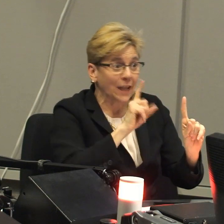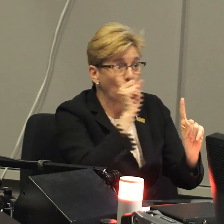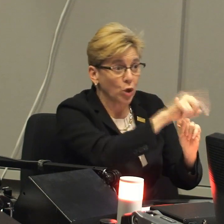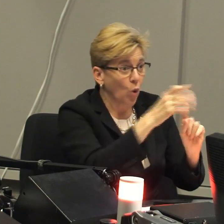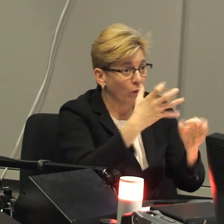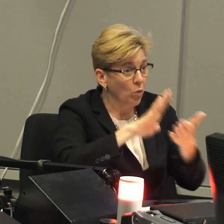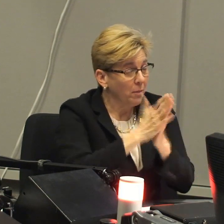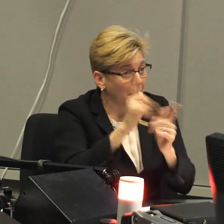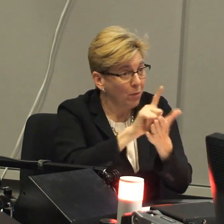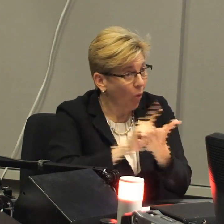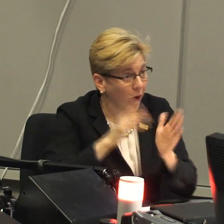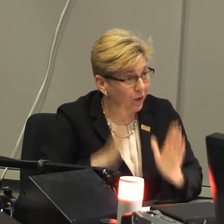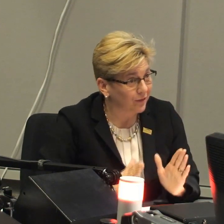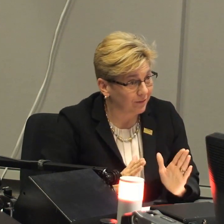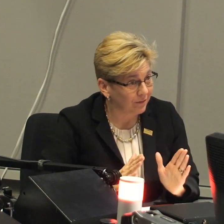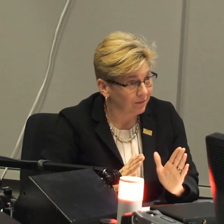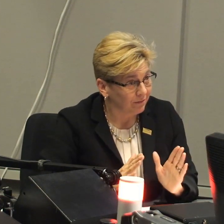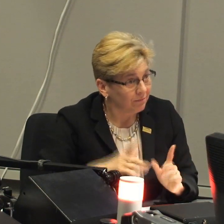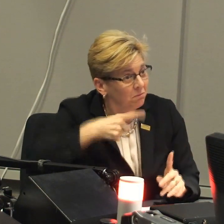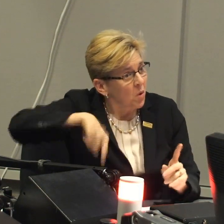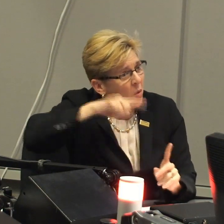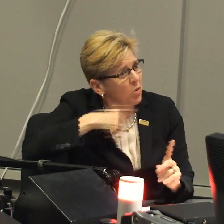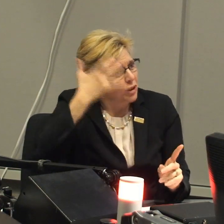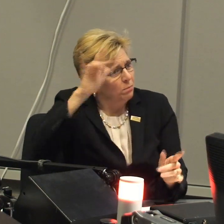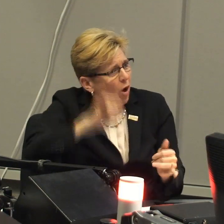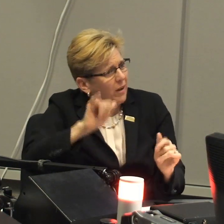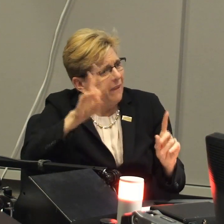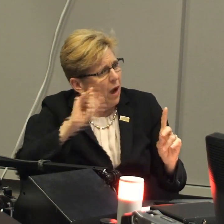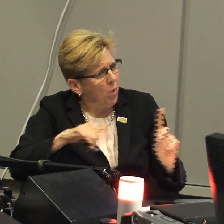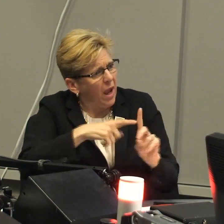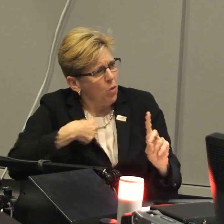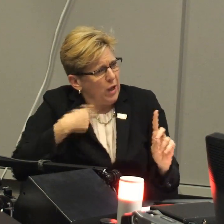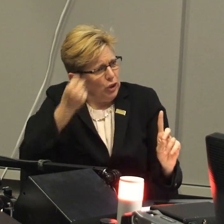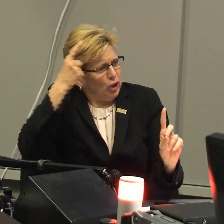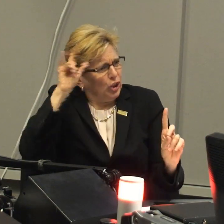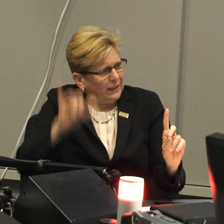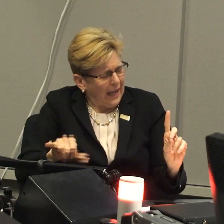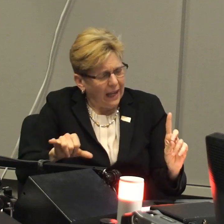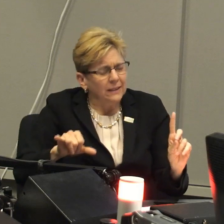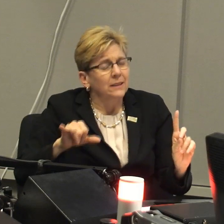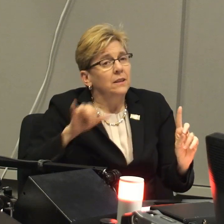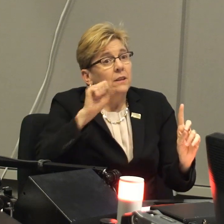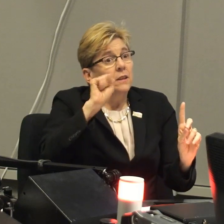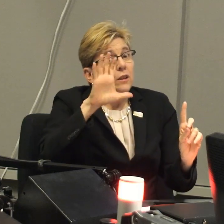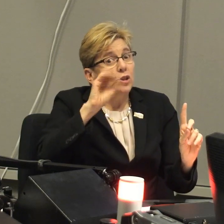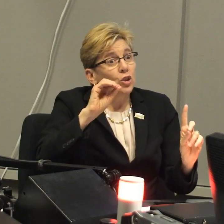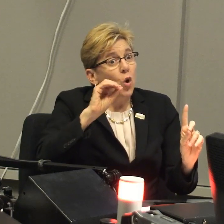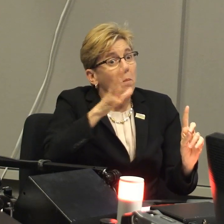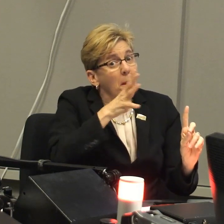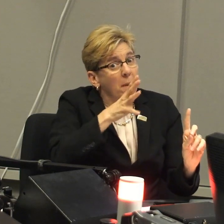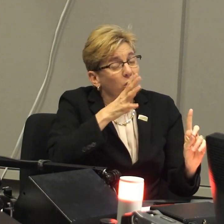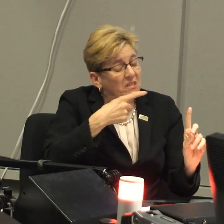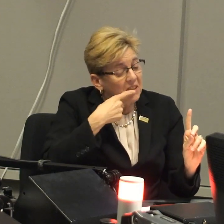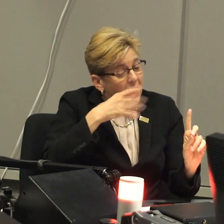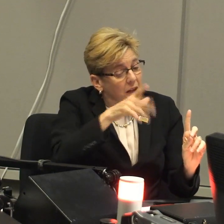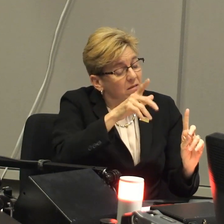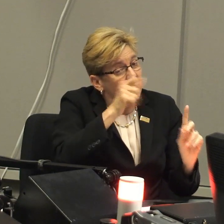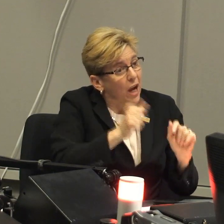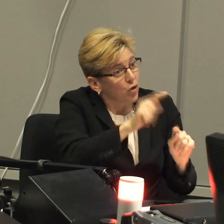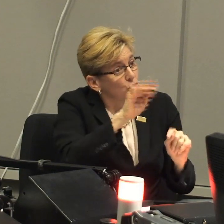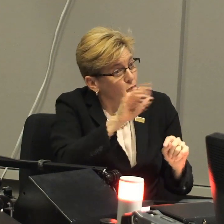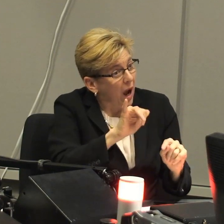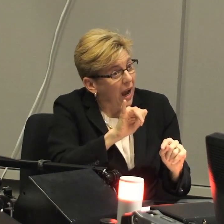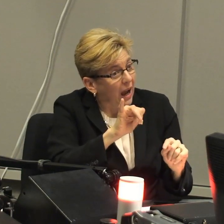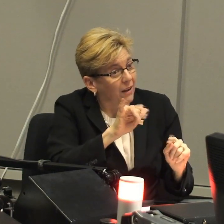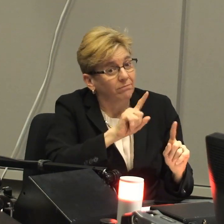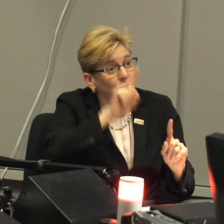of course, really represented the numbers game that said, you want to go to become an attorney, Gallaudet was not the place to go. You know, and we understood that. We were smart enough in that